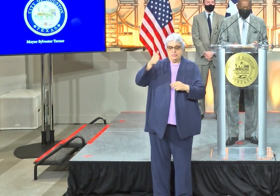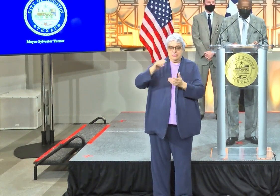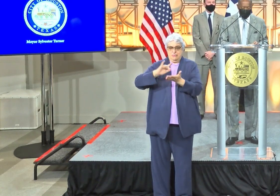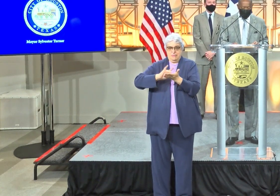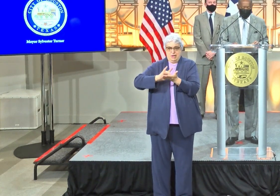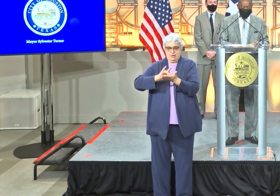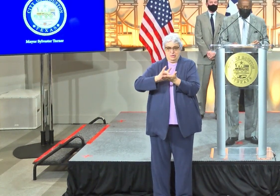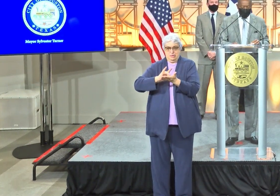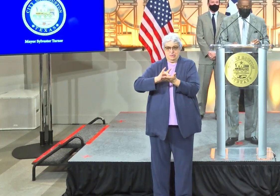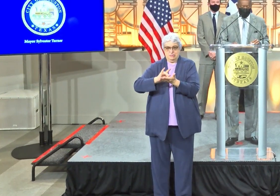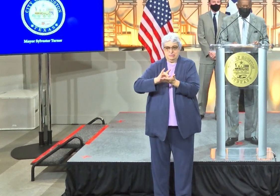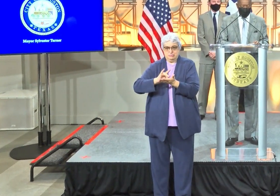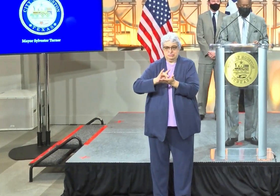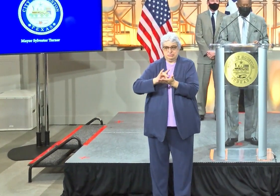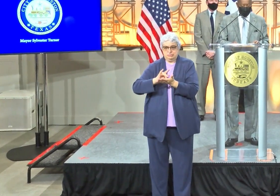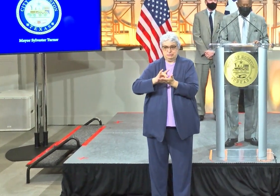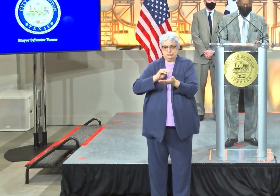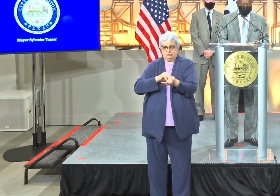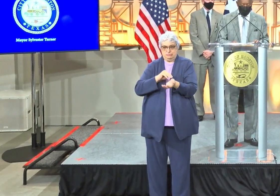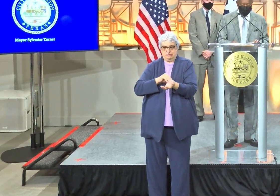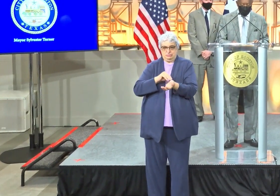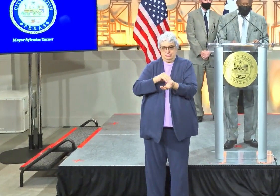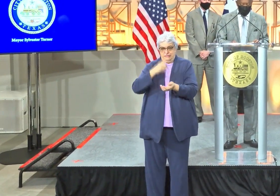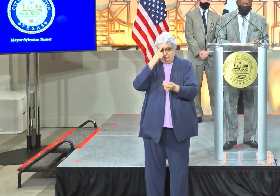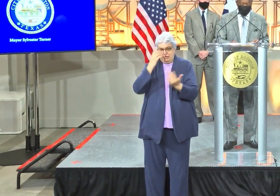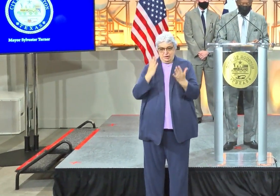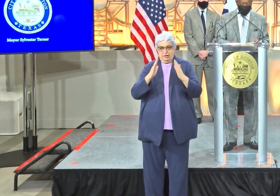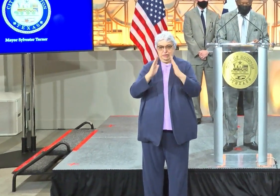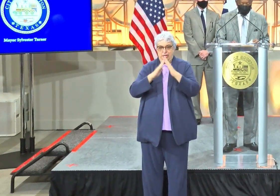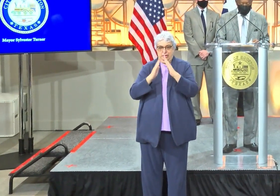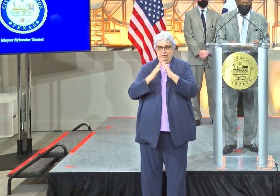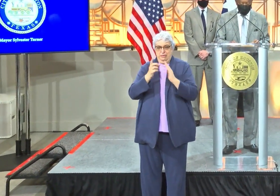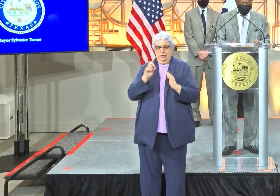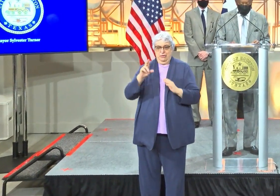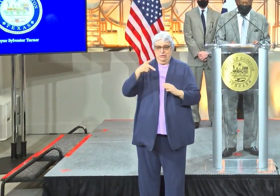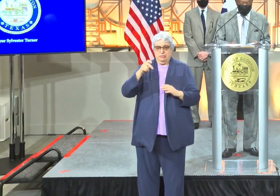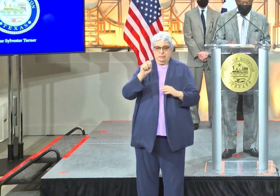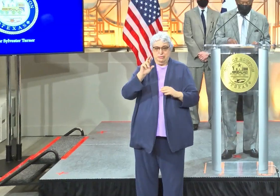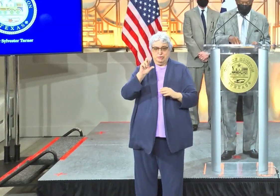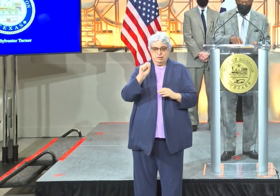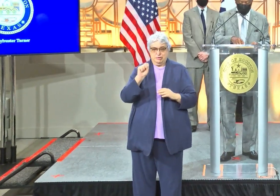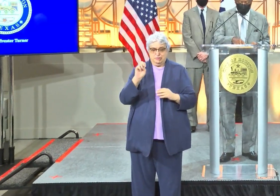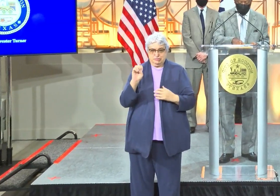Doctor for the city, Dr. Peirce.